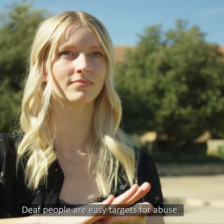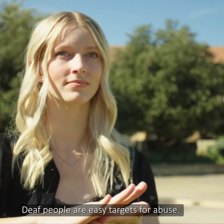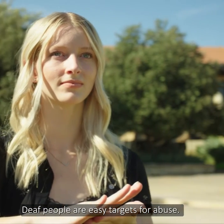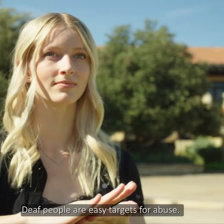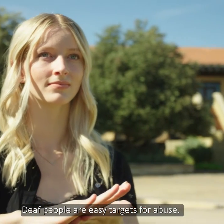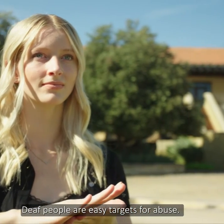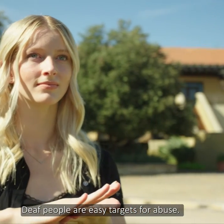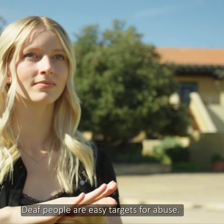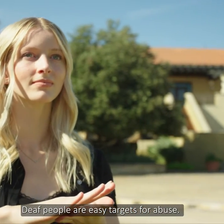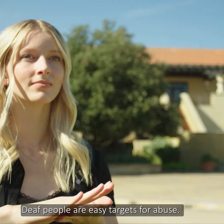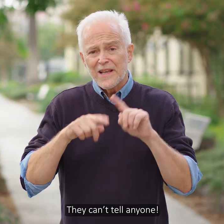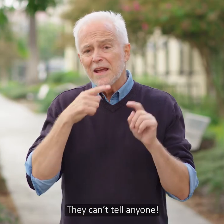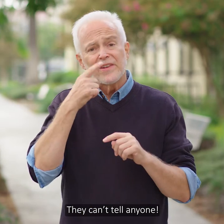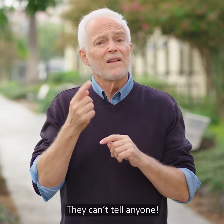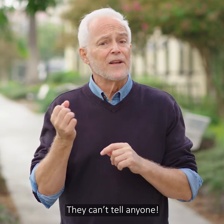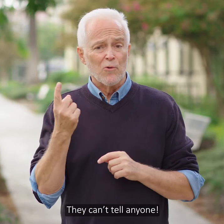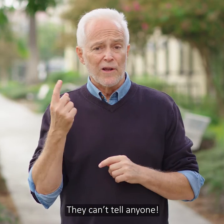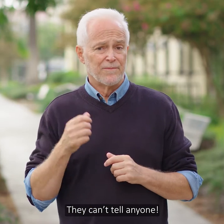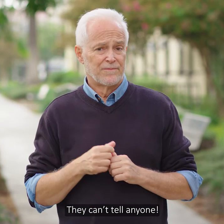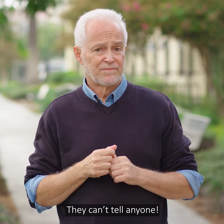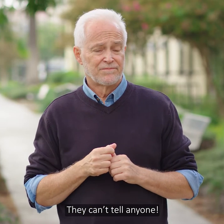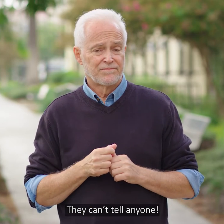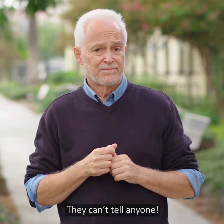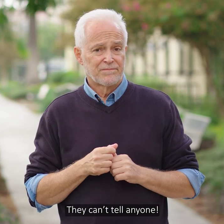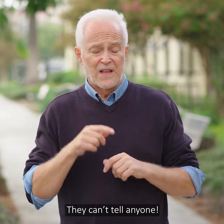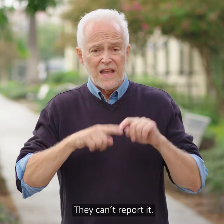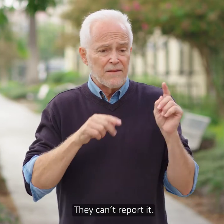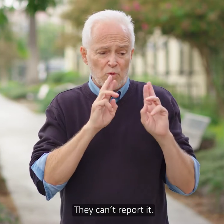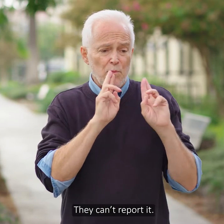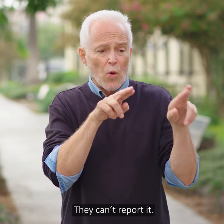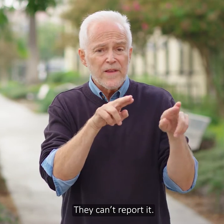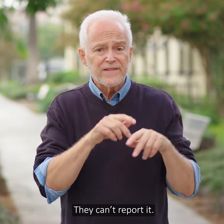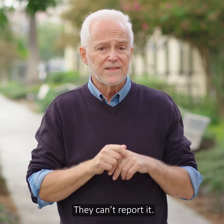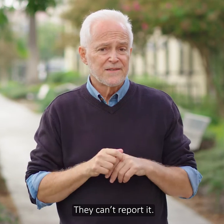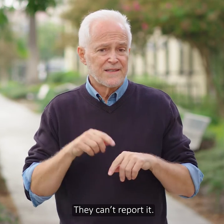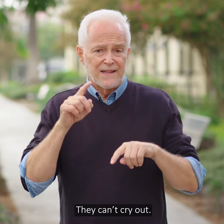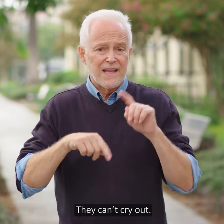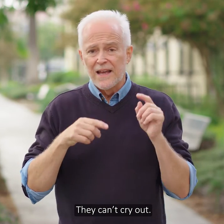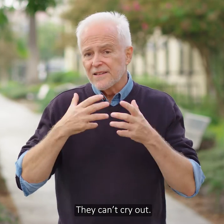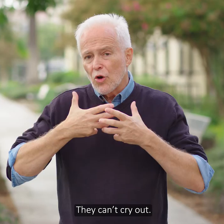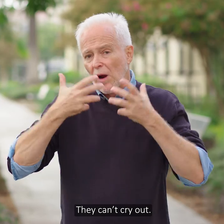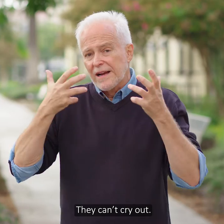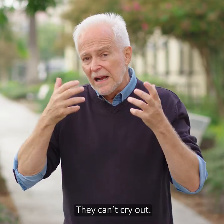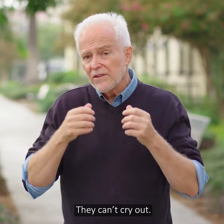abuse. They can't tell anyone. They can't report it. They can't cry out.